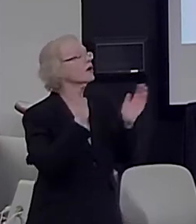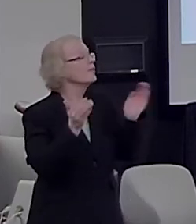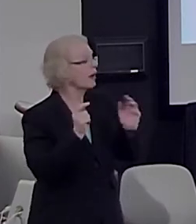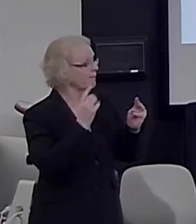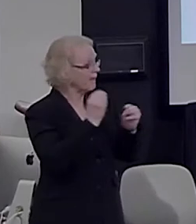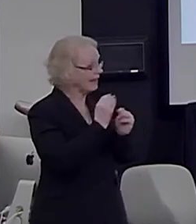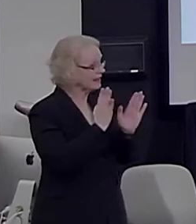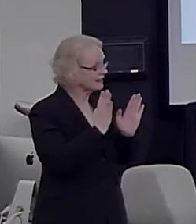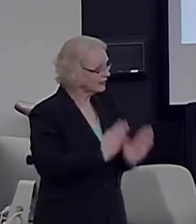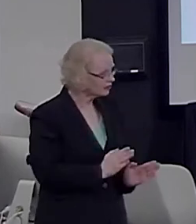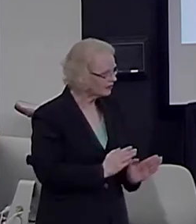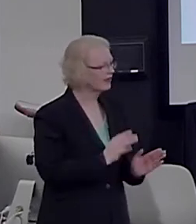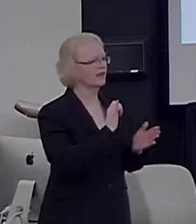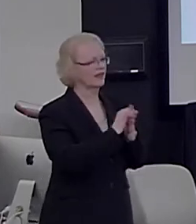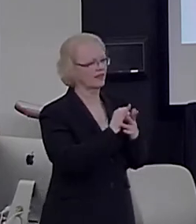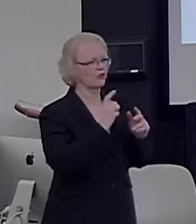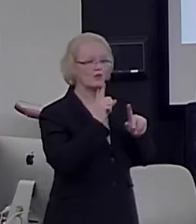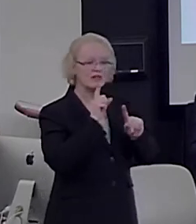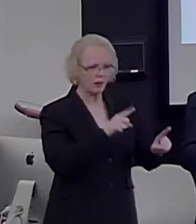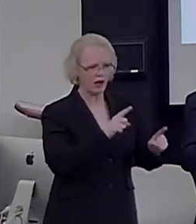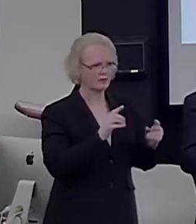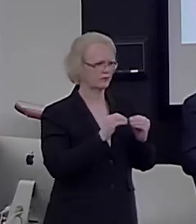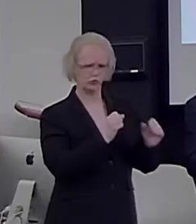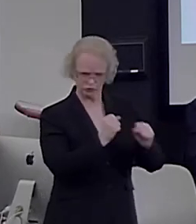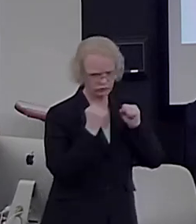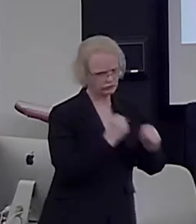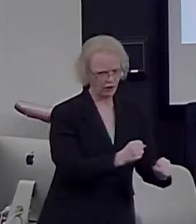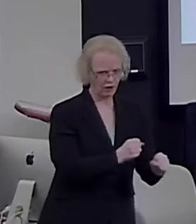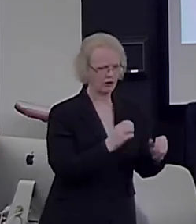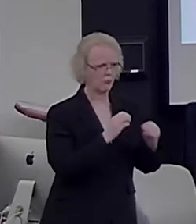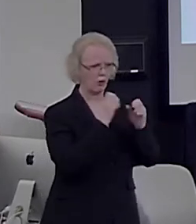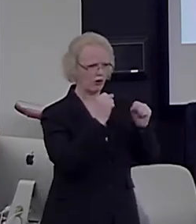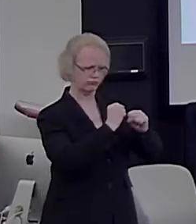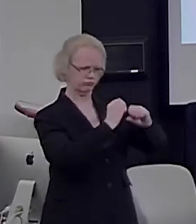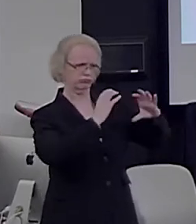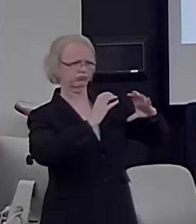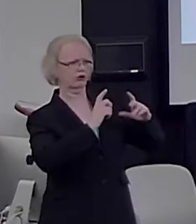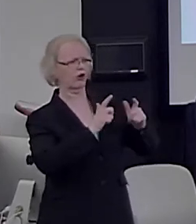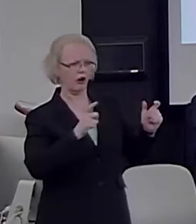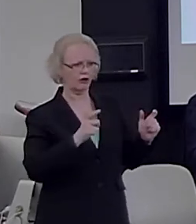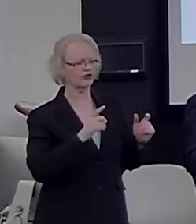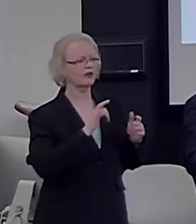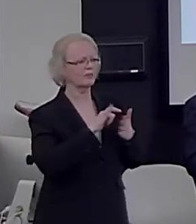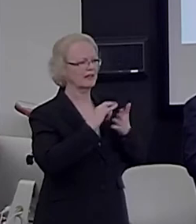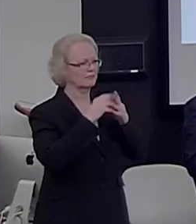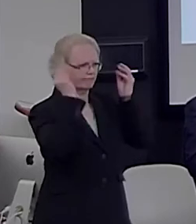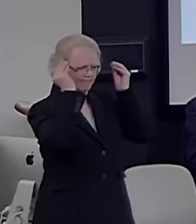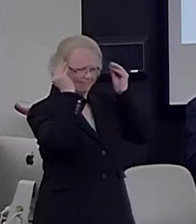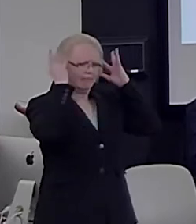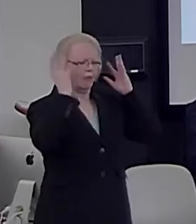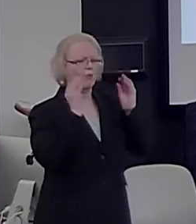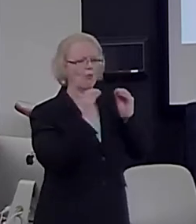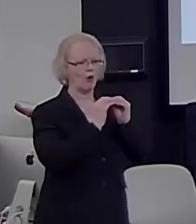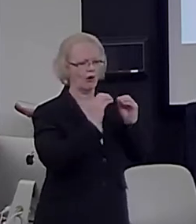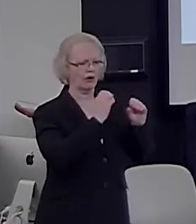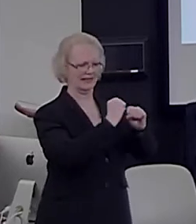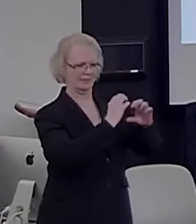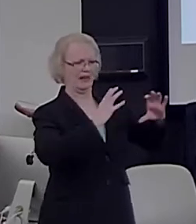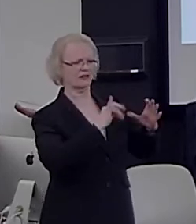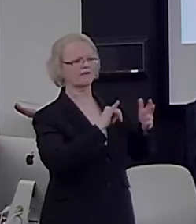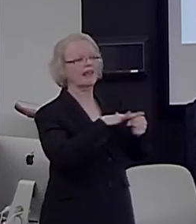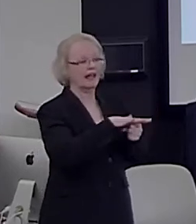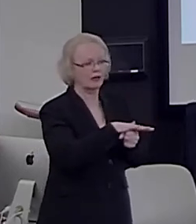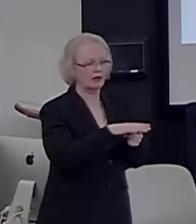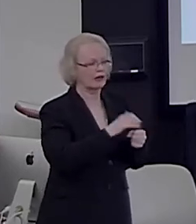have become much larger, much more intense as well. There's been an expansion of these areas, not just for